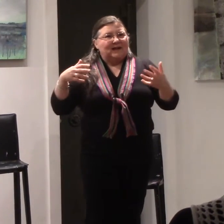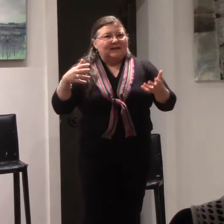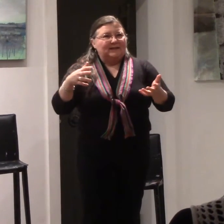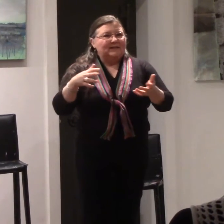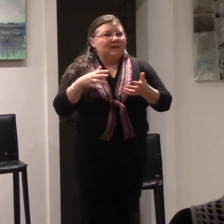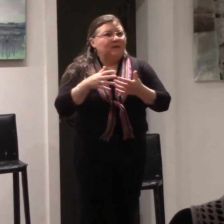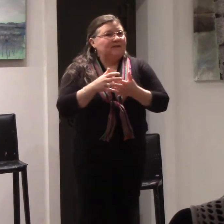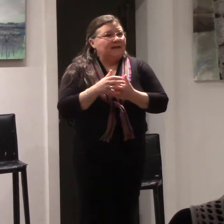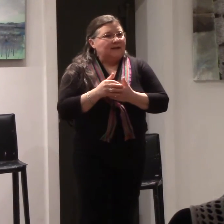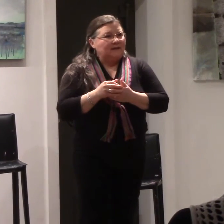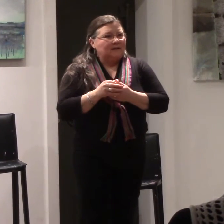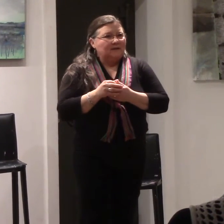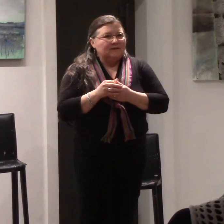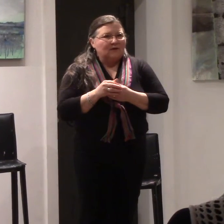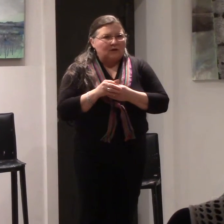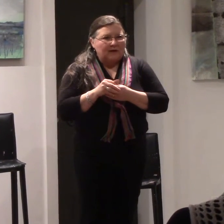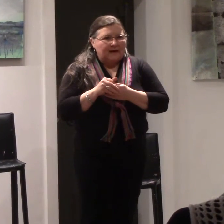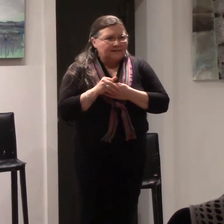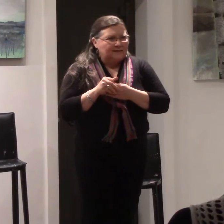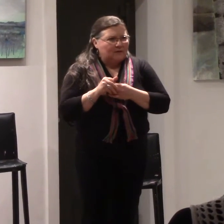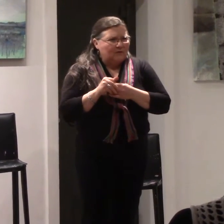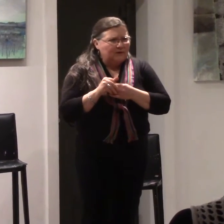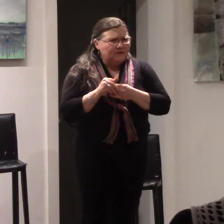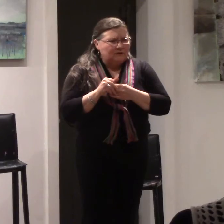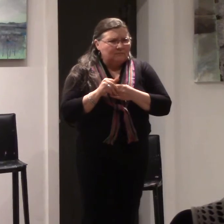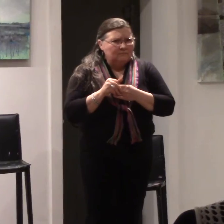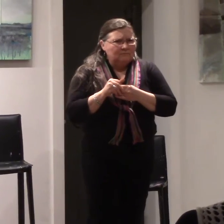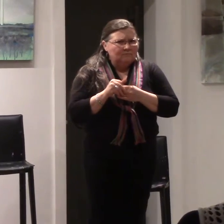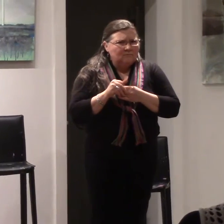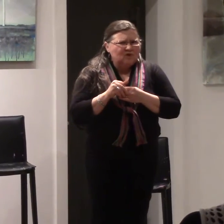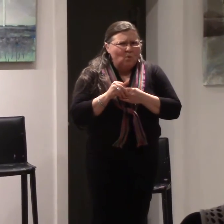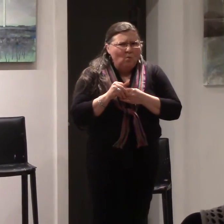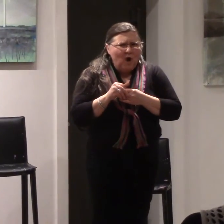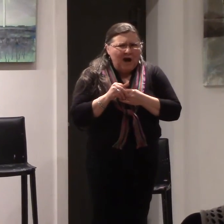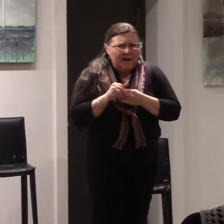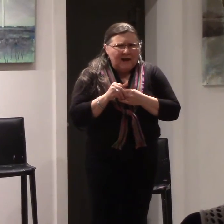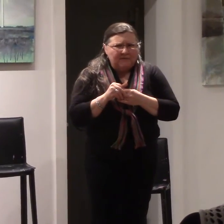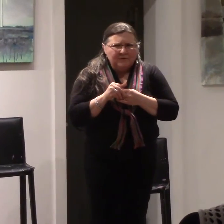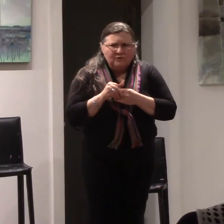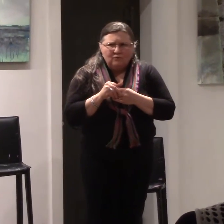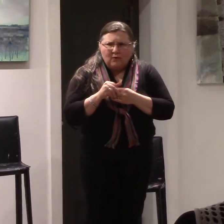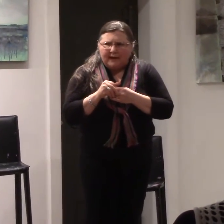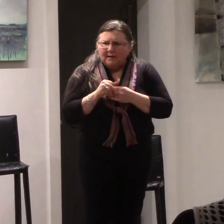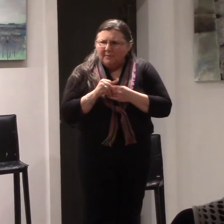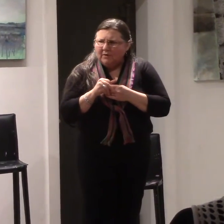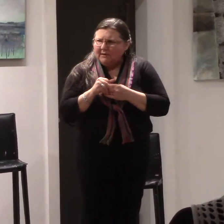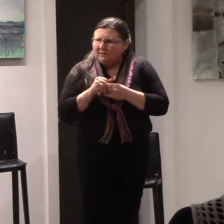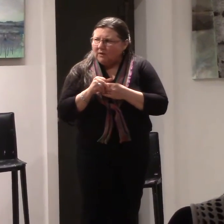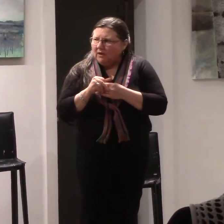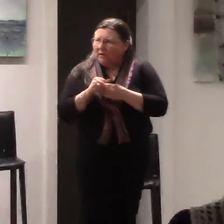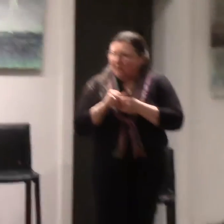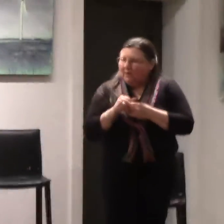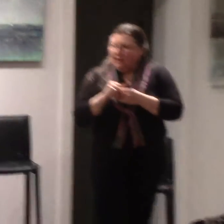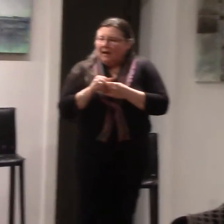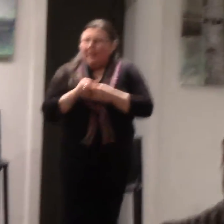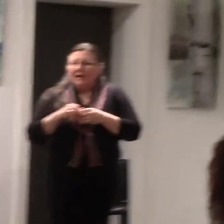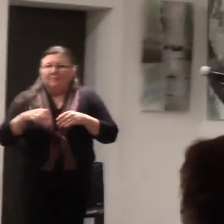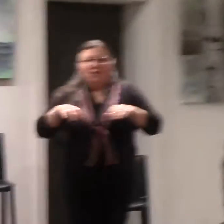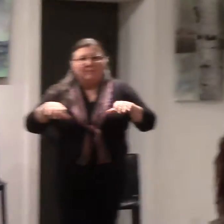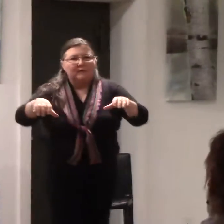silence. And once again, the scholar asks another question. So, why haven't you read about history? And the boatman